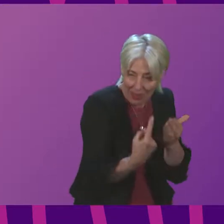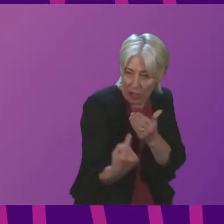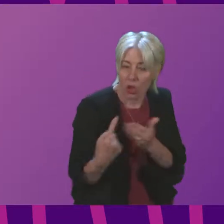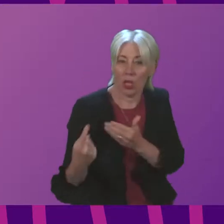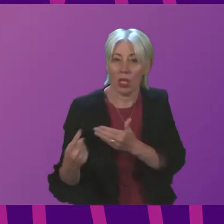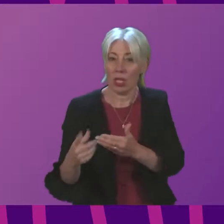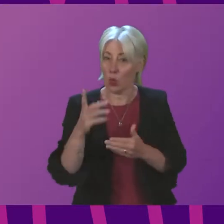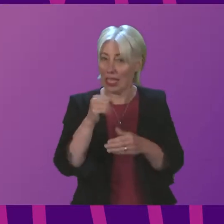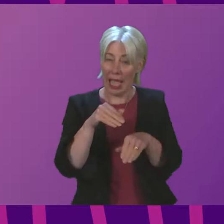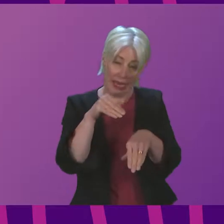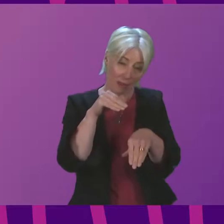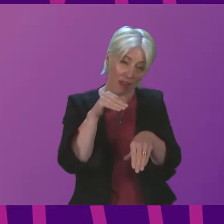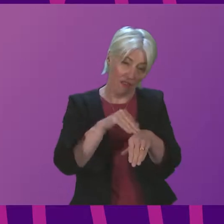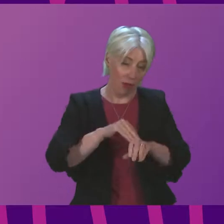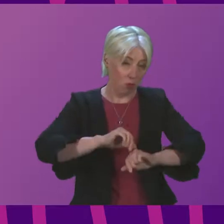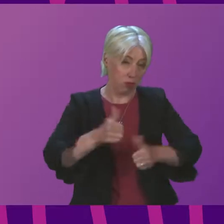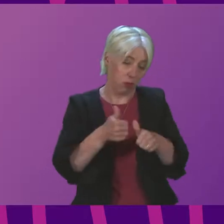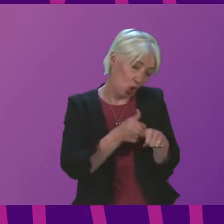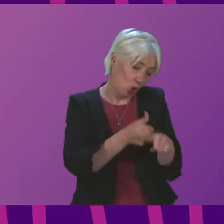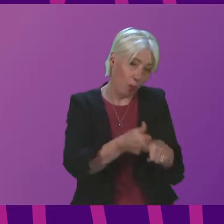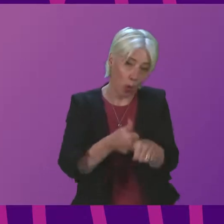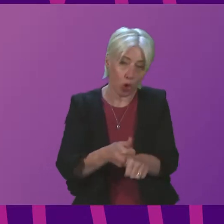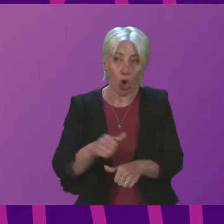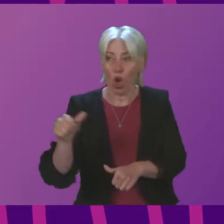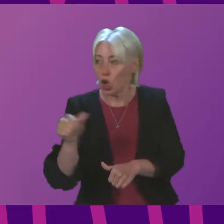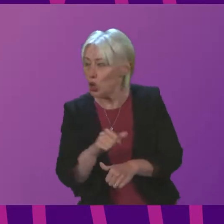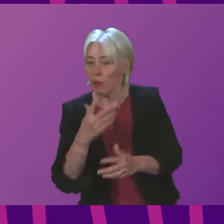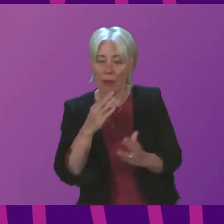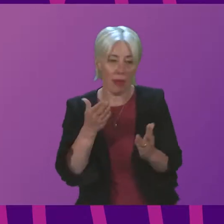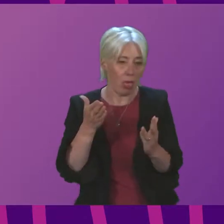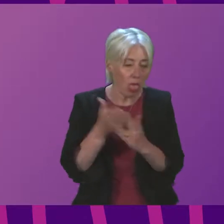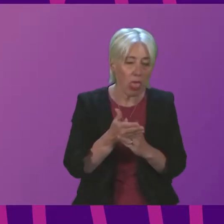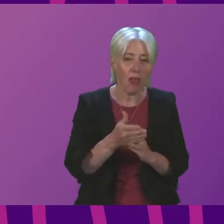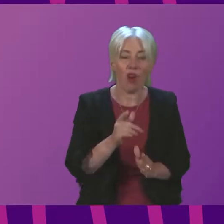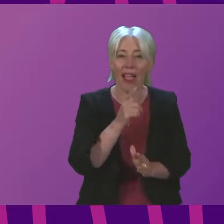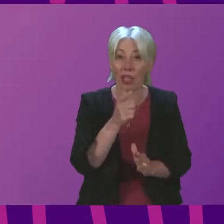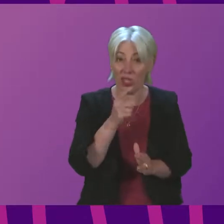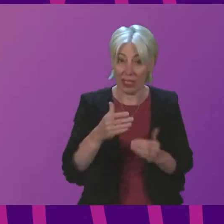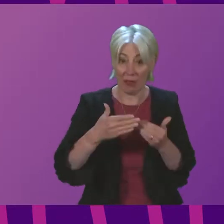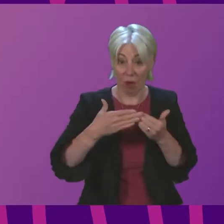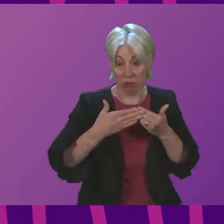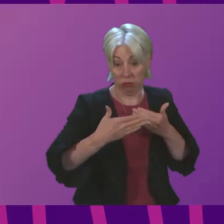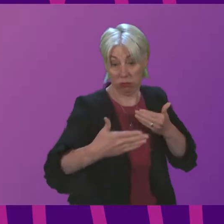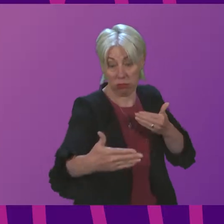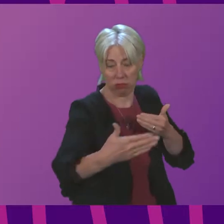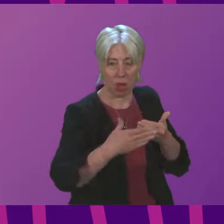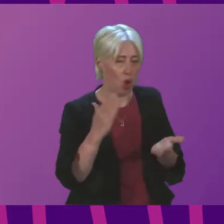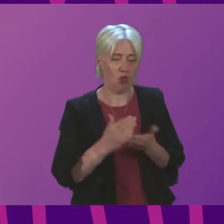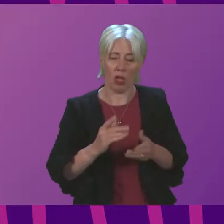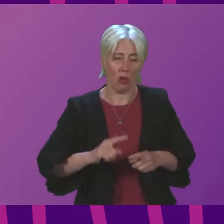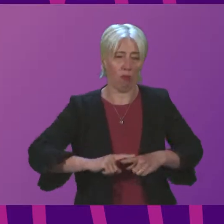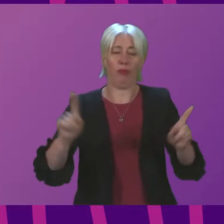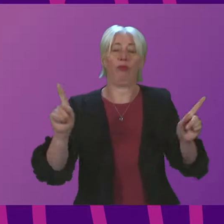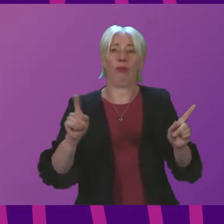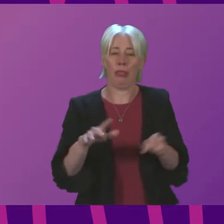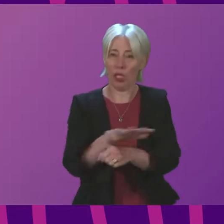effectively supported should we have to face interruptions of supply of the length that we are having to face in these highly unusual circumstances.